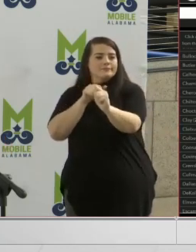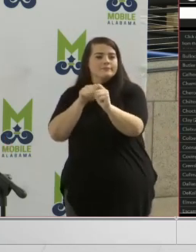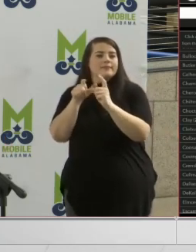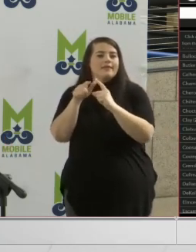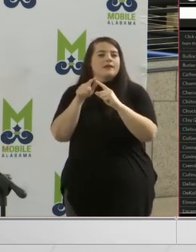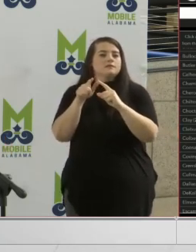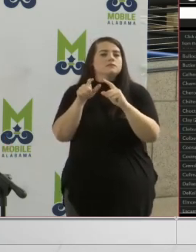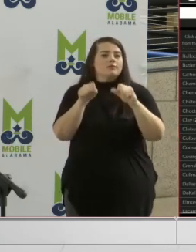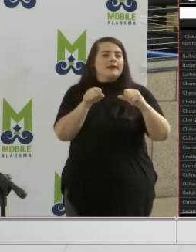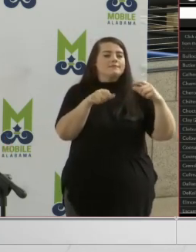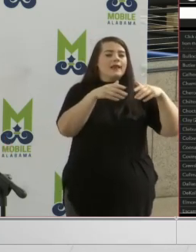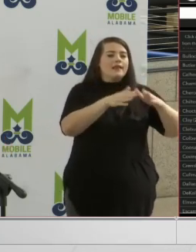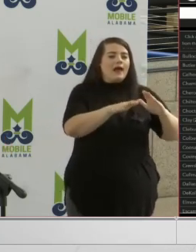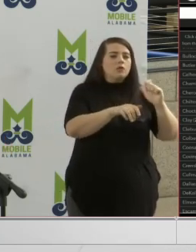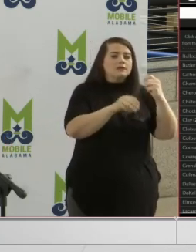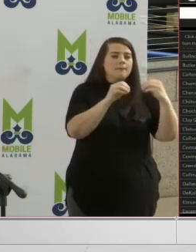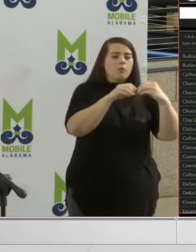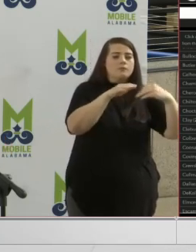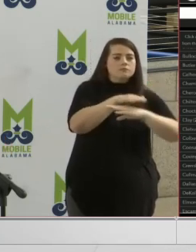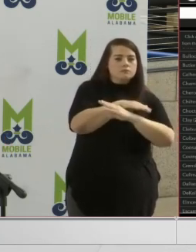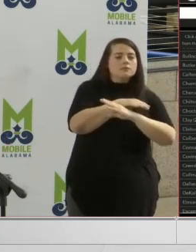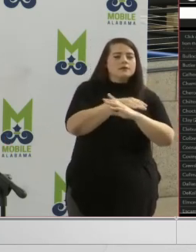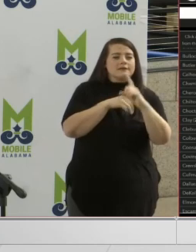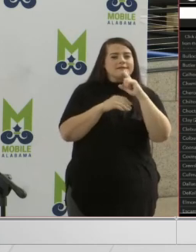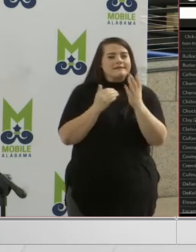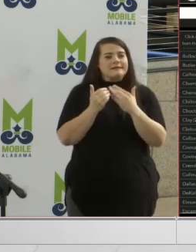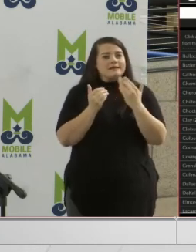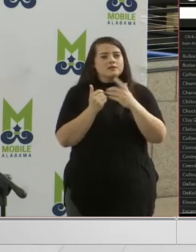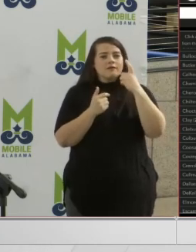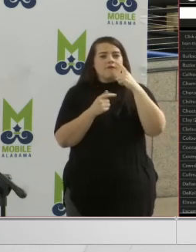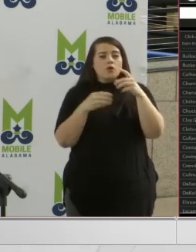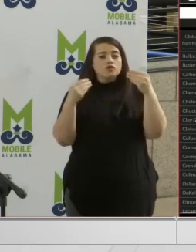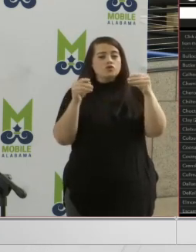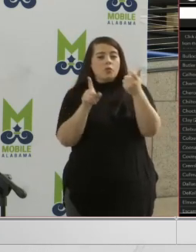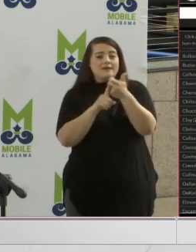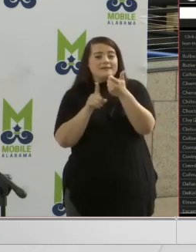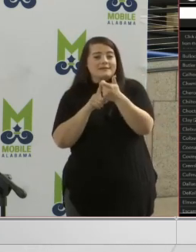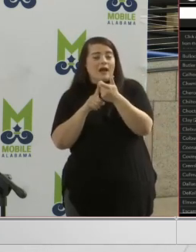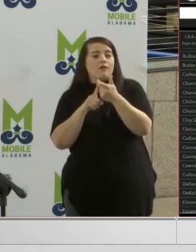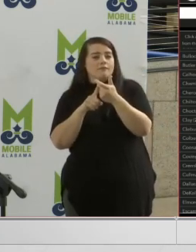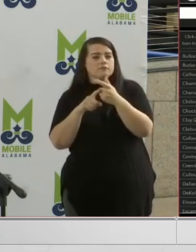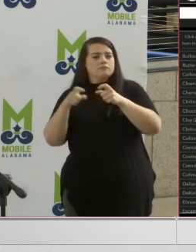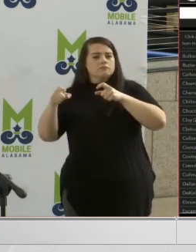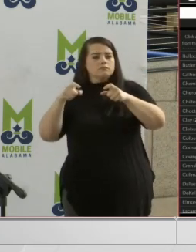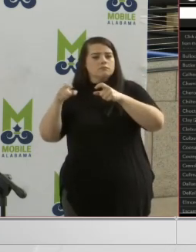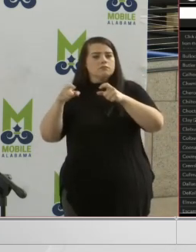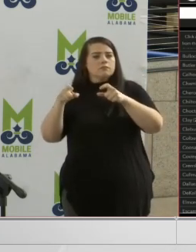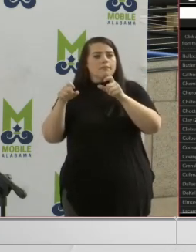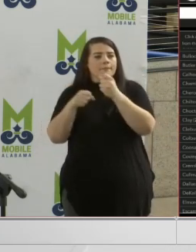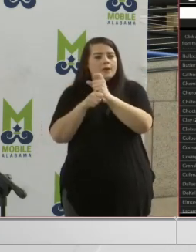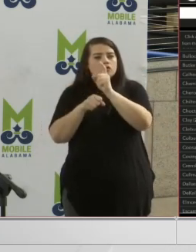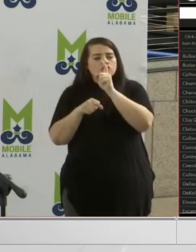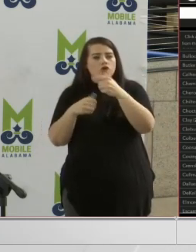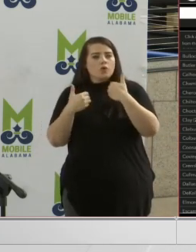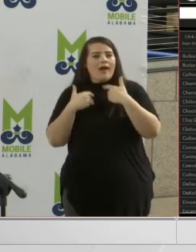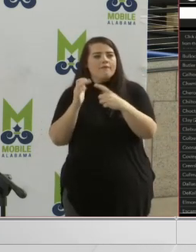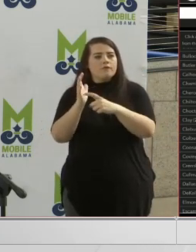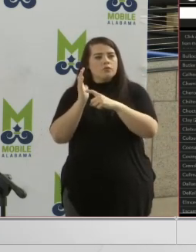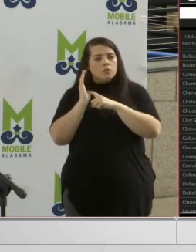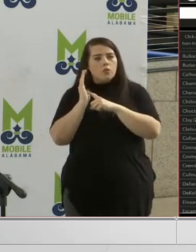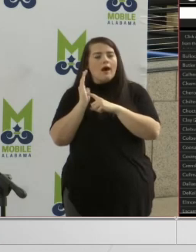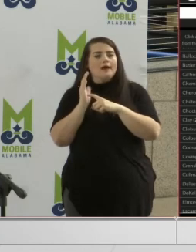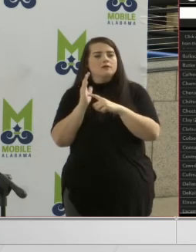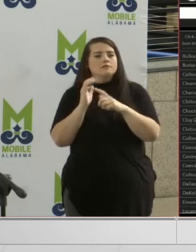But that way, you're going to... it's easier for the store personnel to assure that you have the required